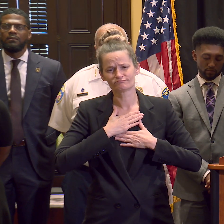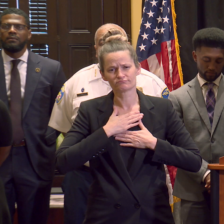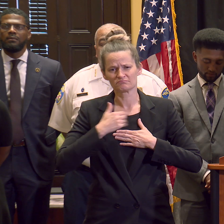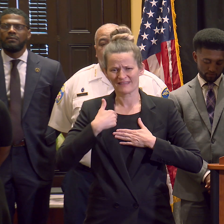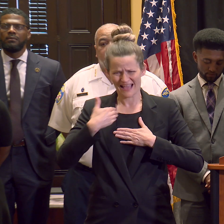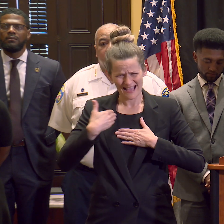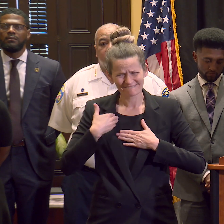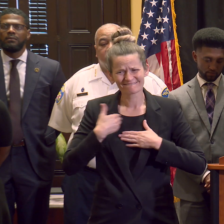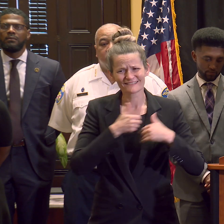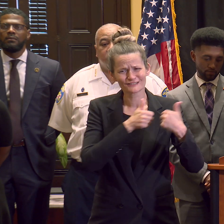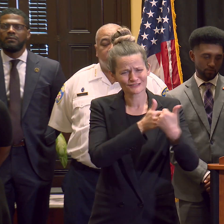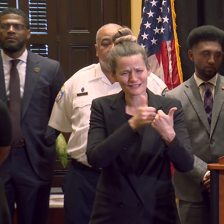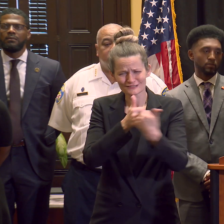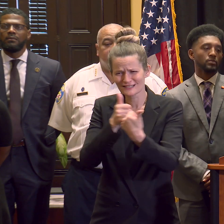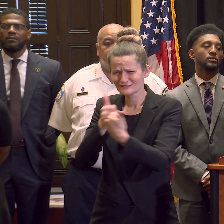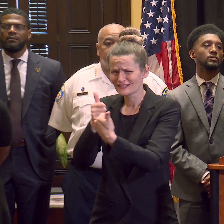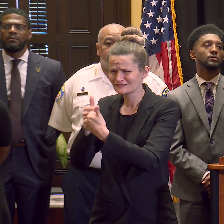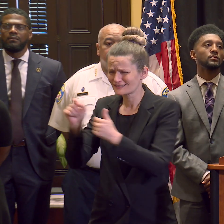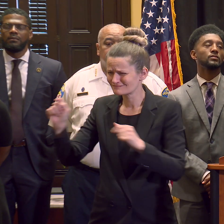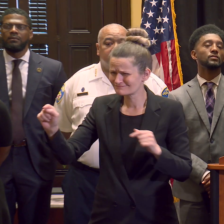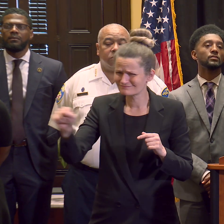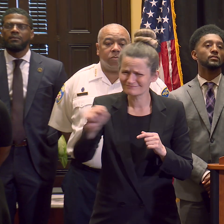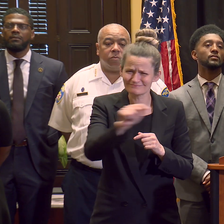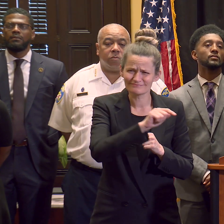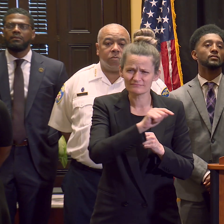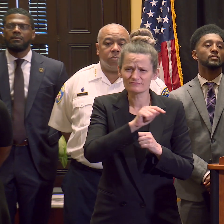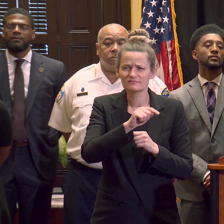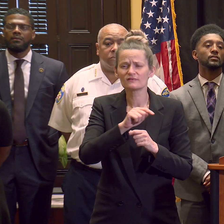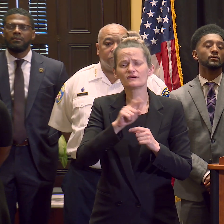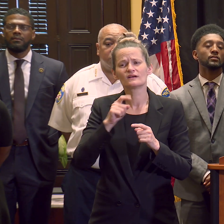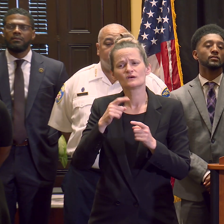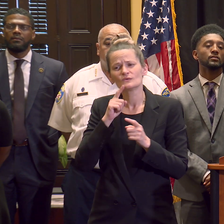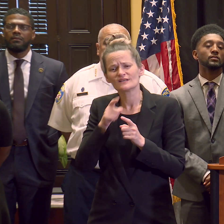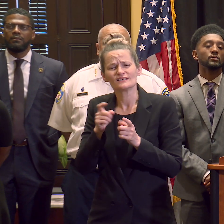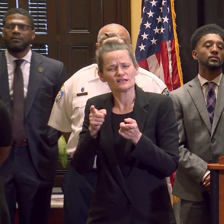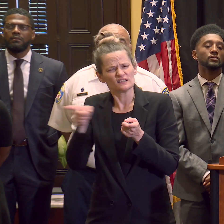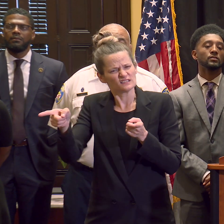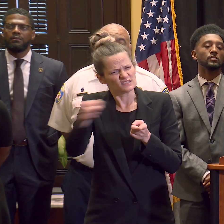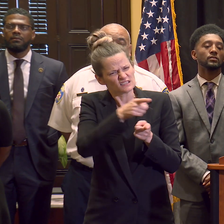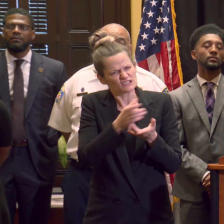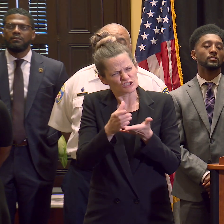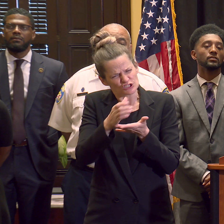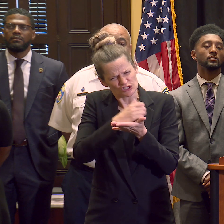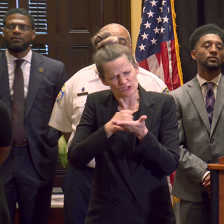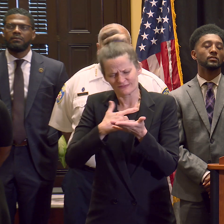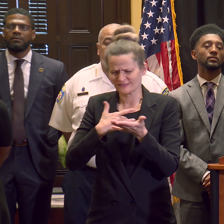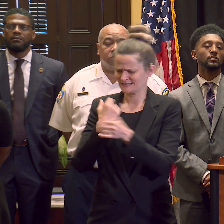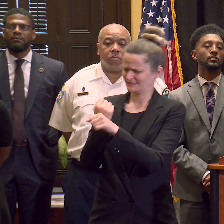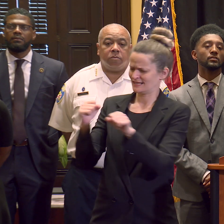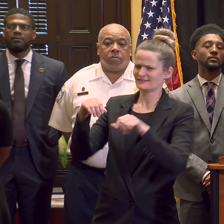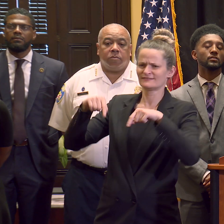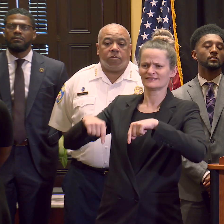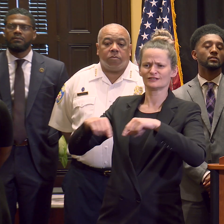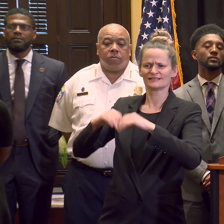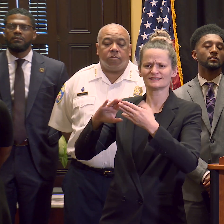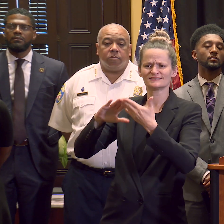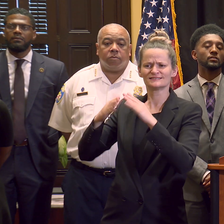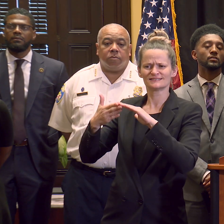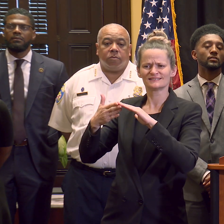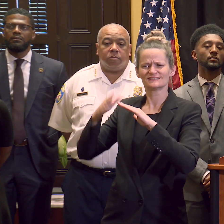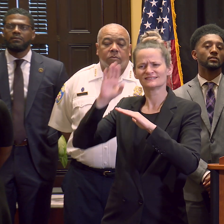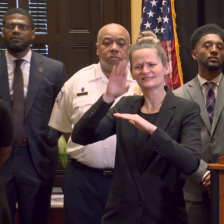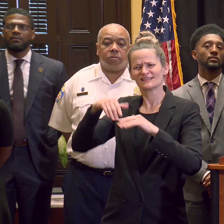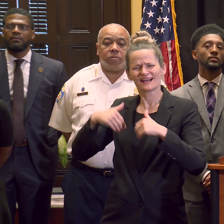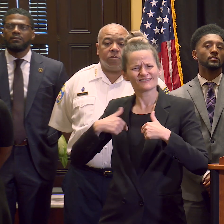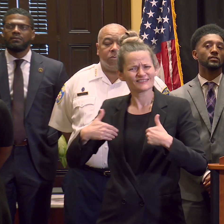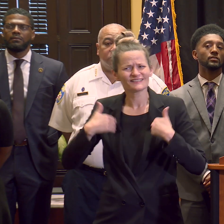Baltimoreans deserve a city that they can feel safe in, a city where our young people, our businesses, and our communities can